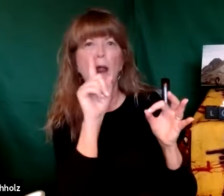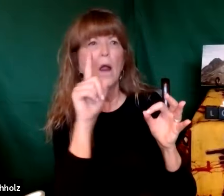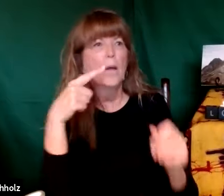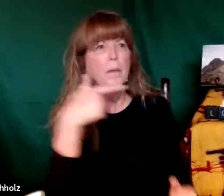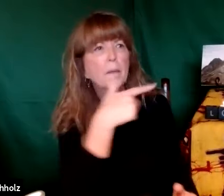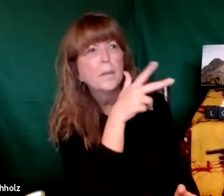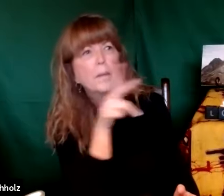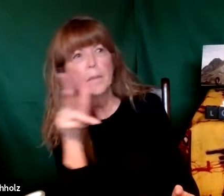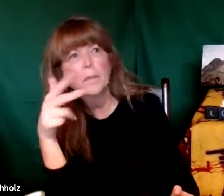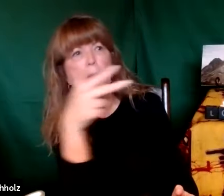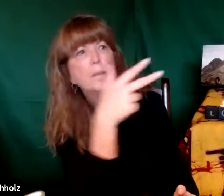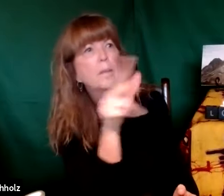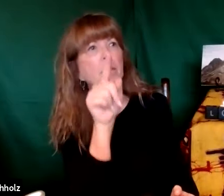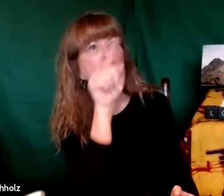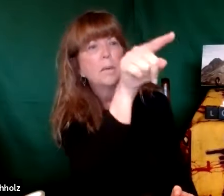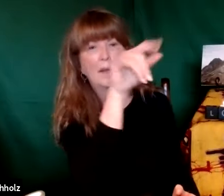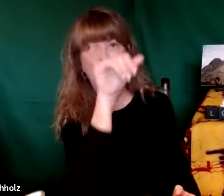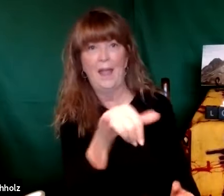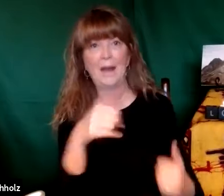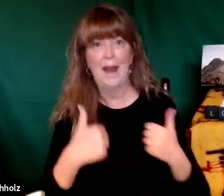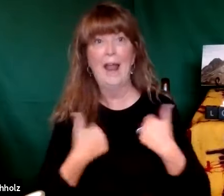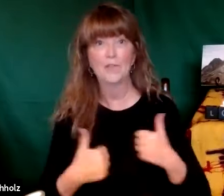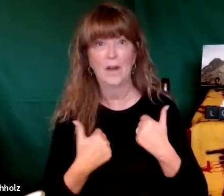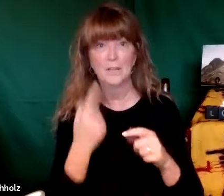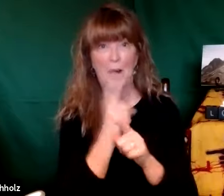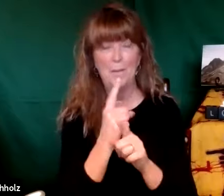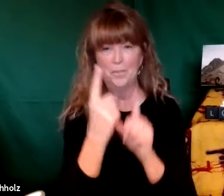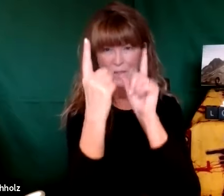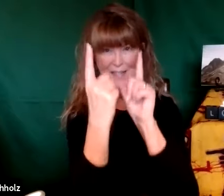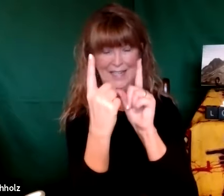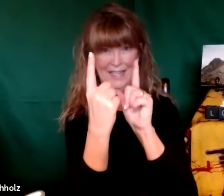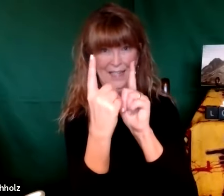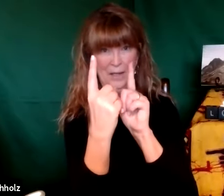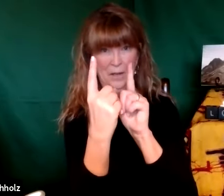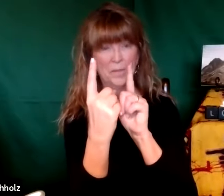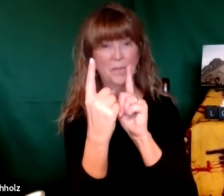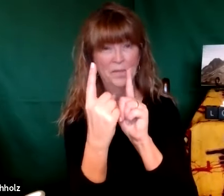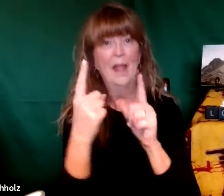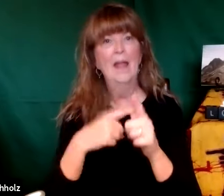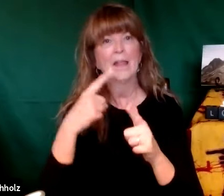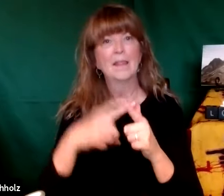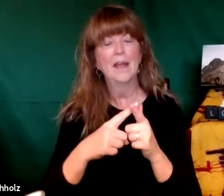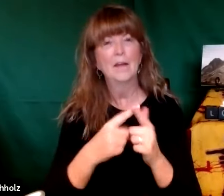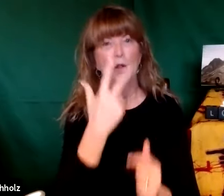to the man how to get where he needed to go and where he needed to drive and all that kind of stuff to get to the address that he'd asked about